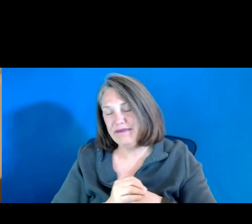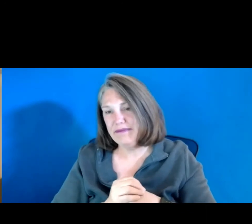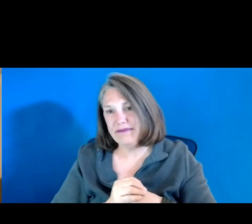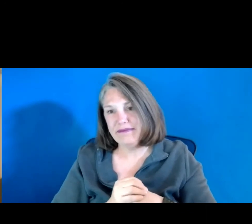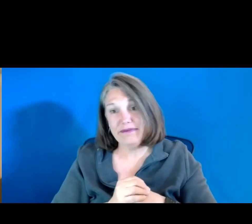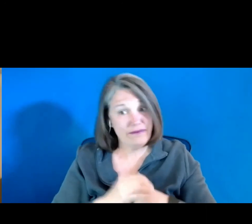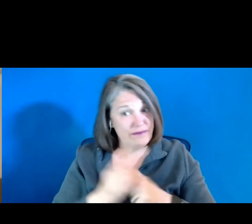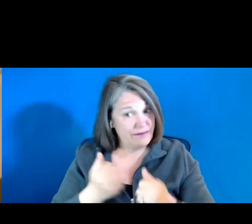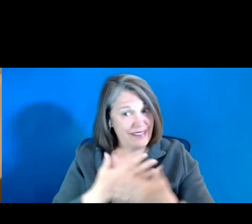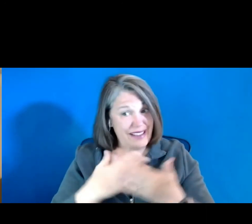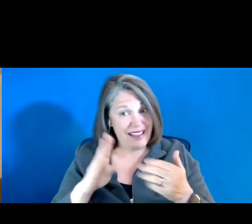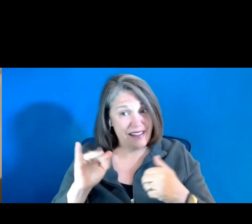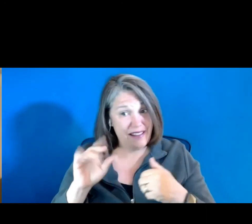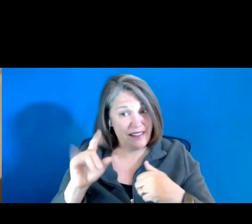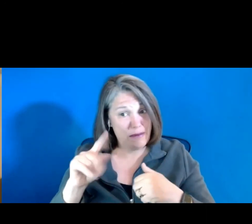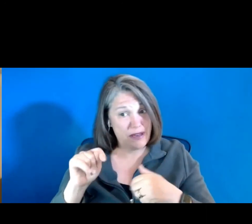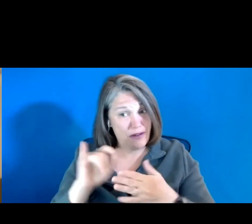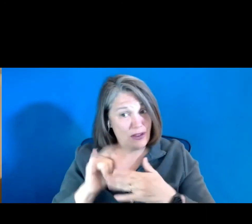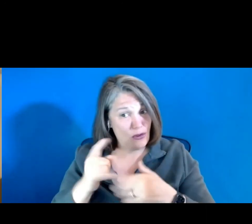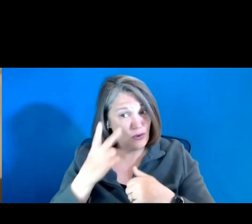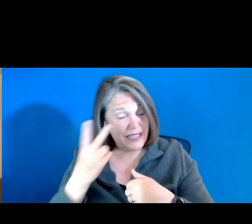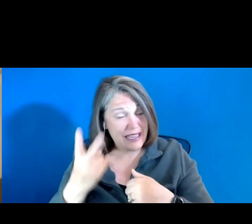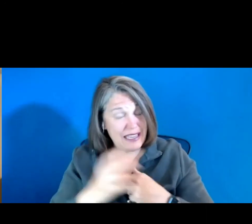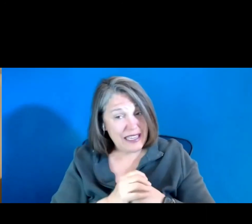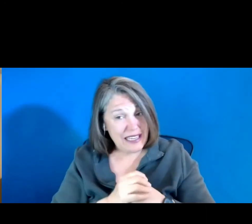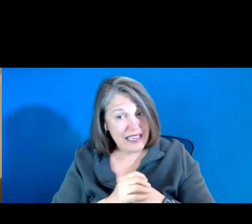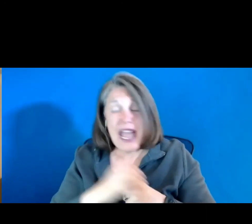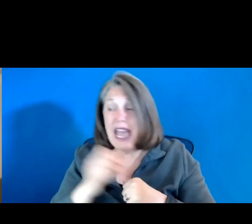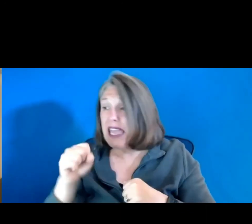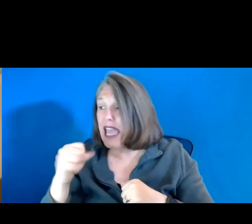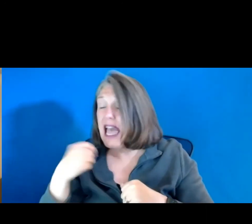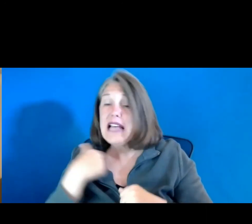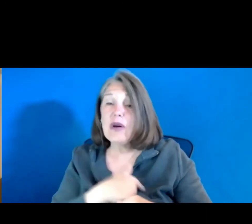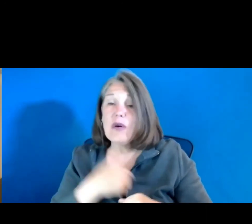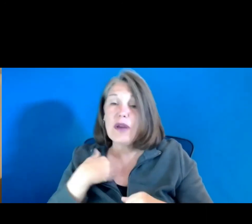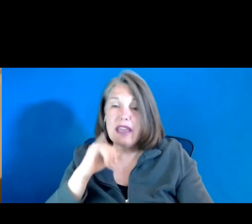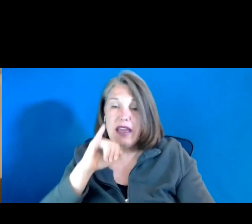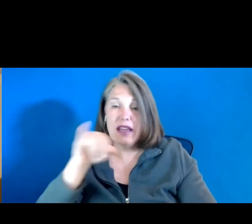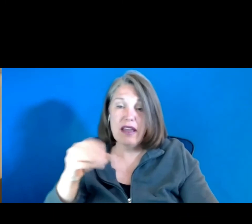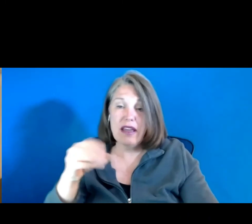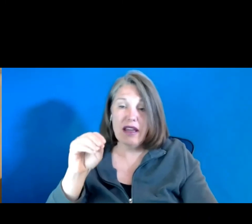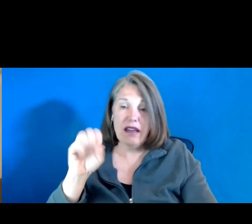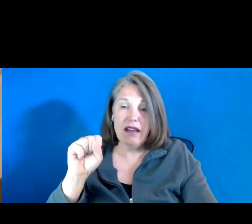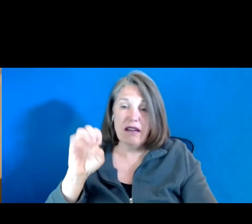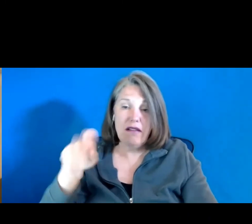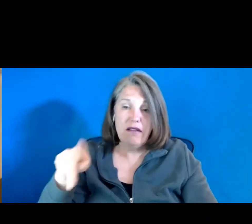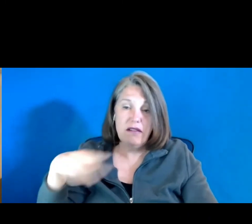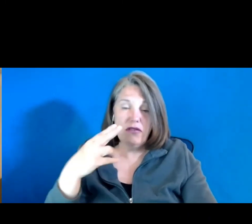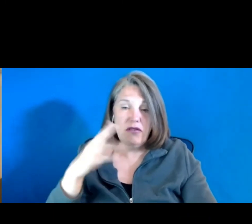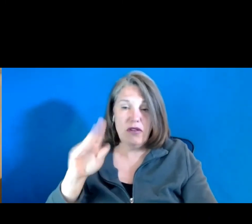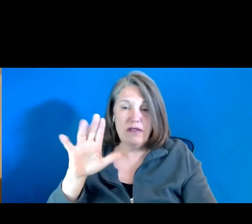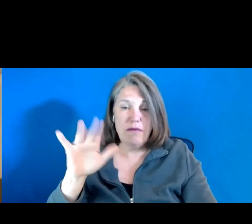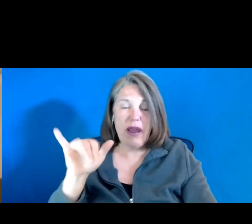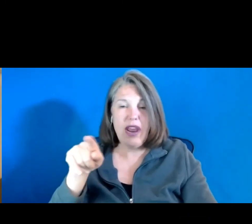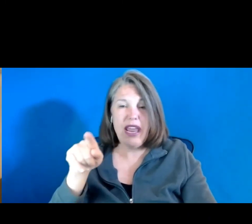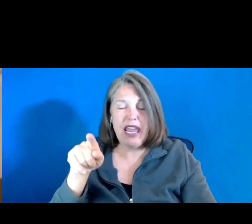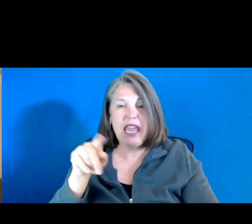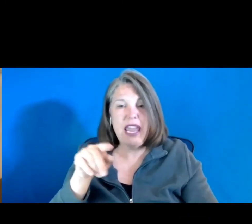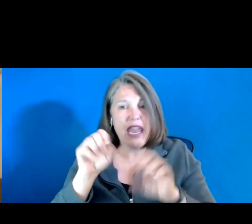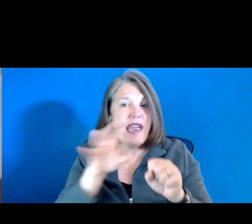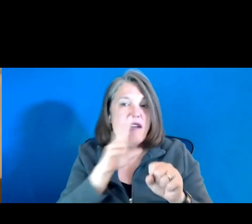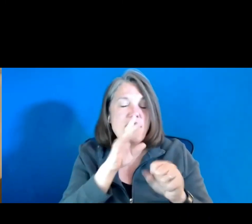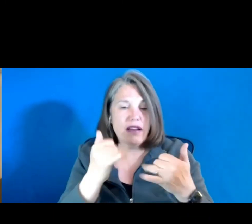Anything, Badut, that you've seen? Badut Yes, we have Joseph Barry. Joseph, you can talk now.